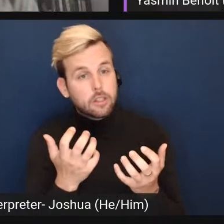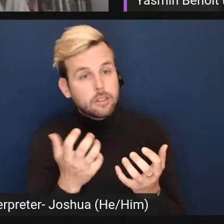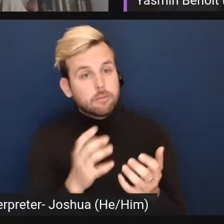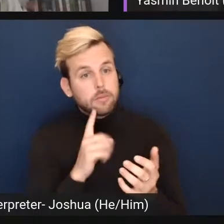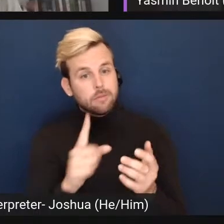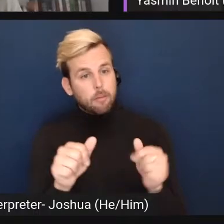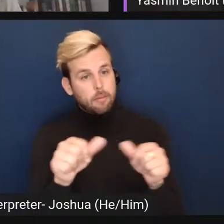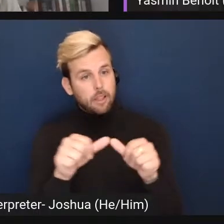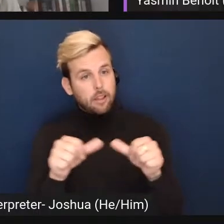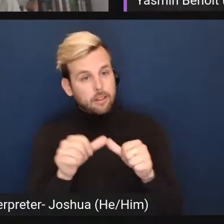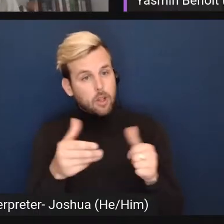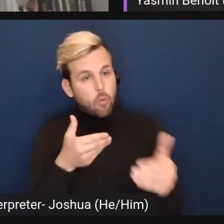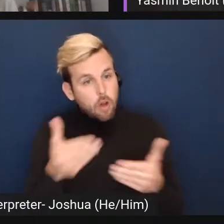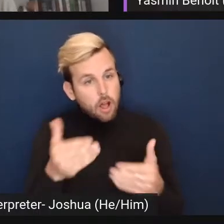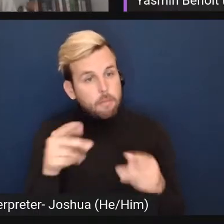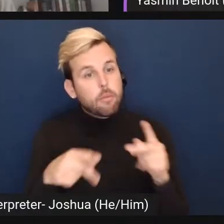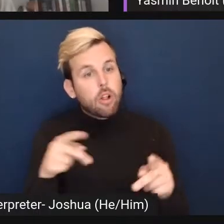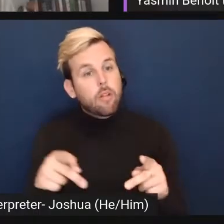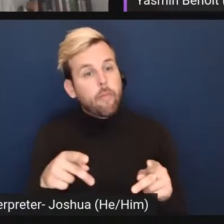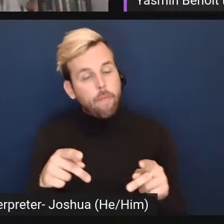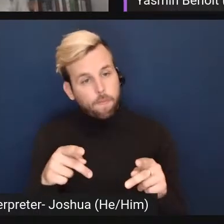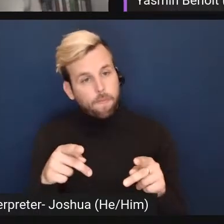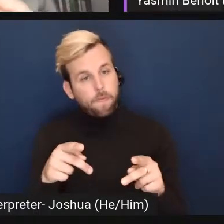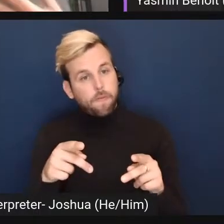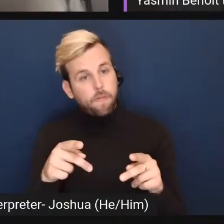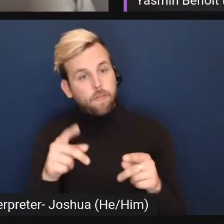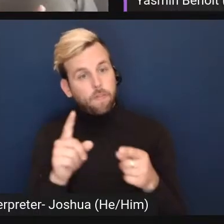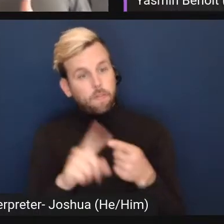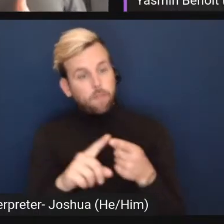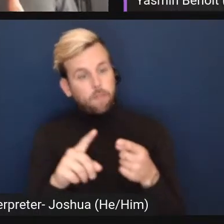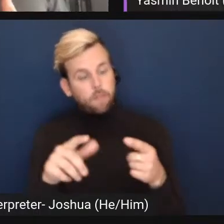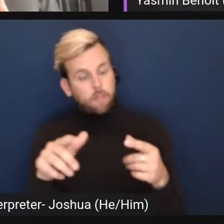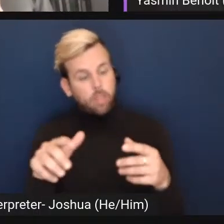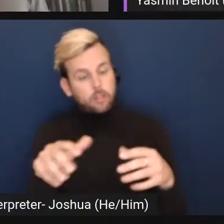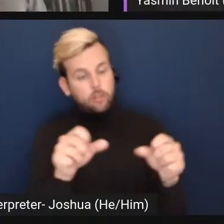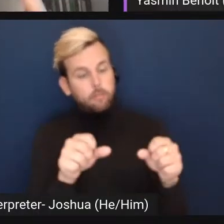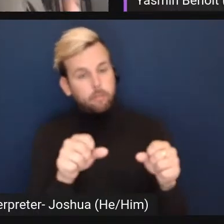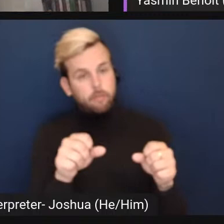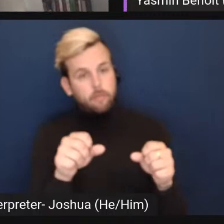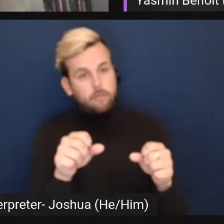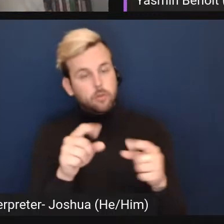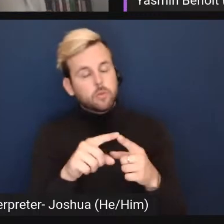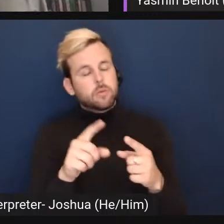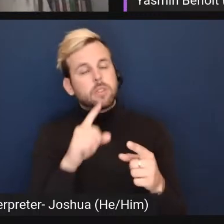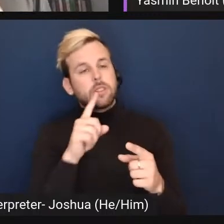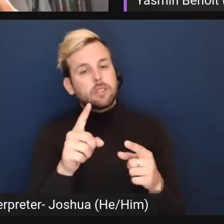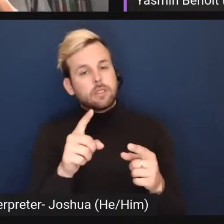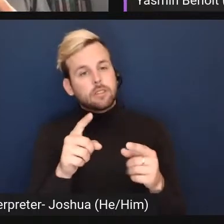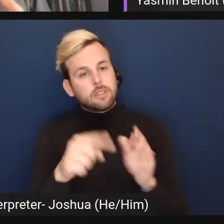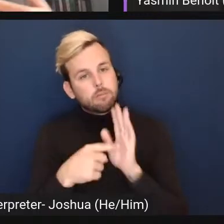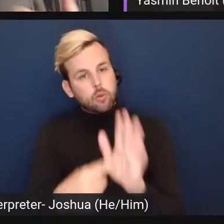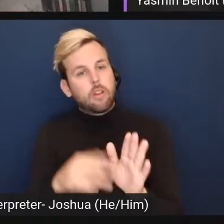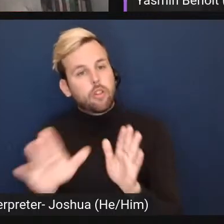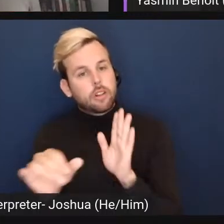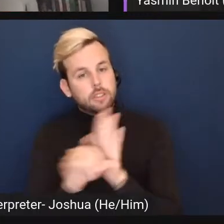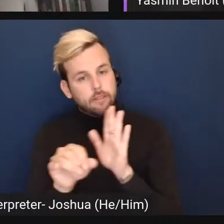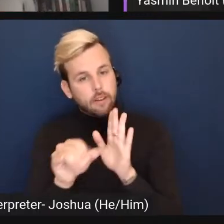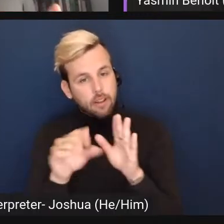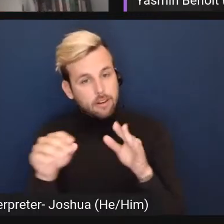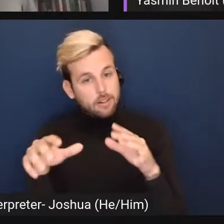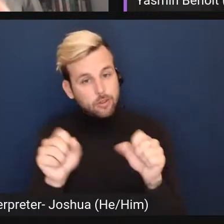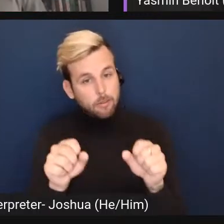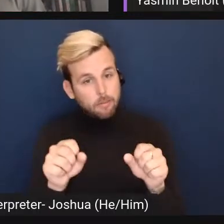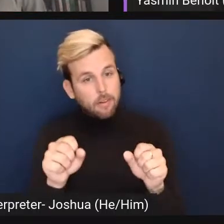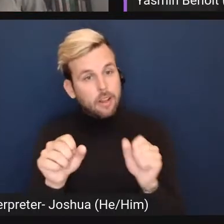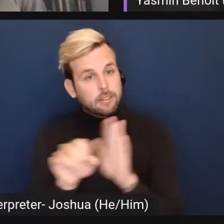a space that welcomes people, um, to adopt the, to like explore this identity and adopt the,